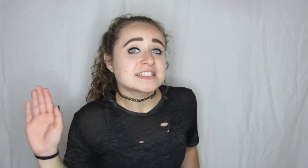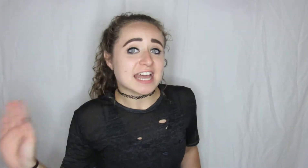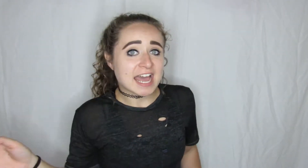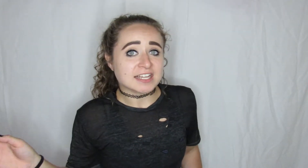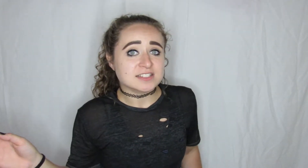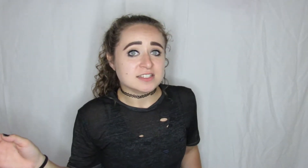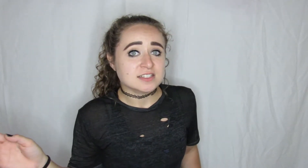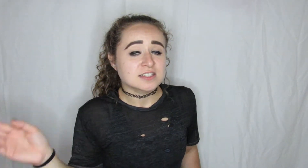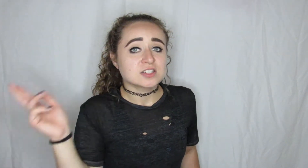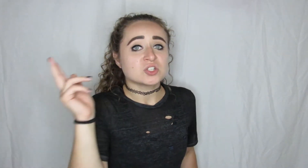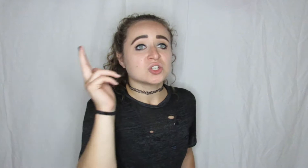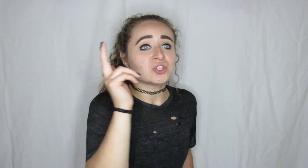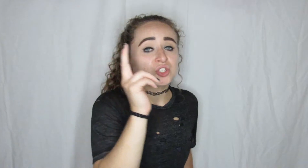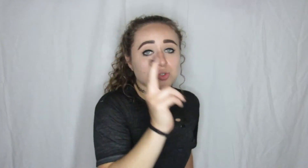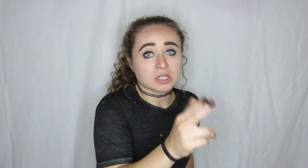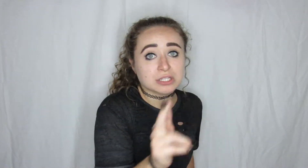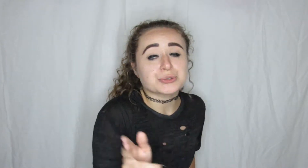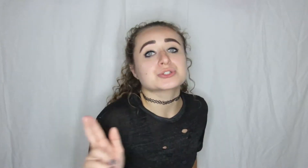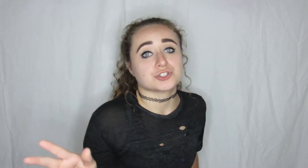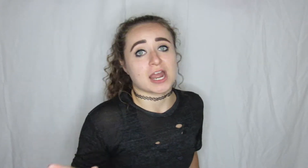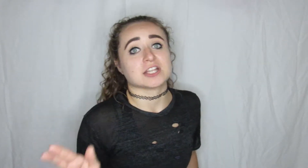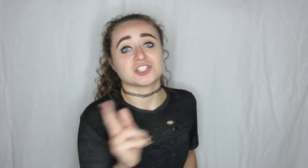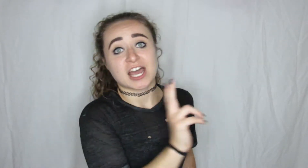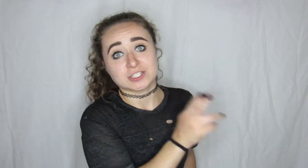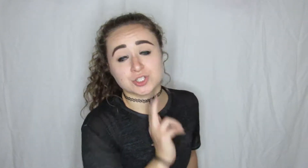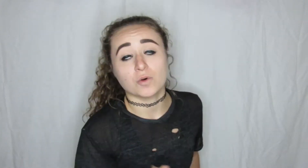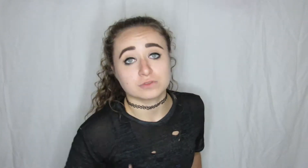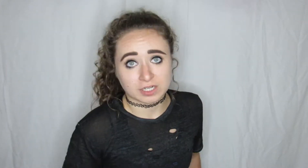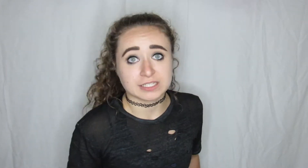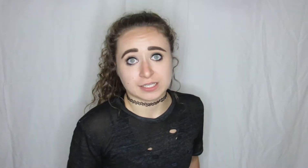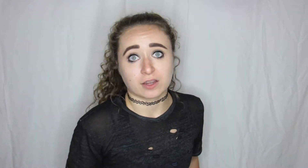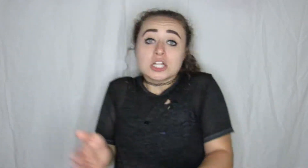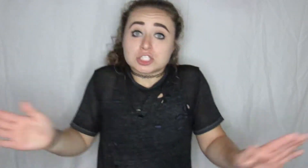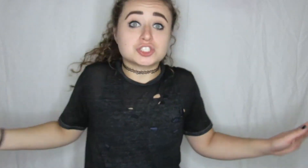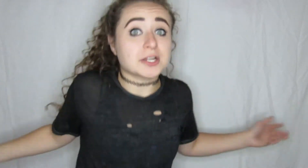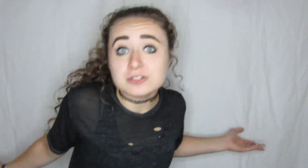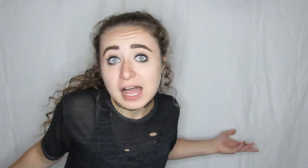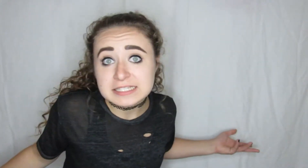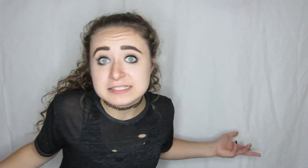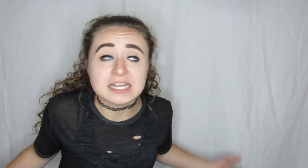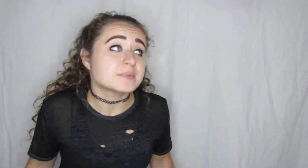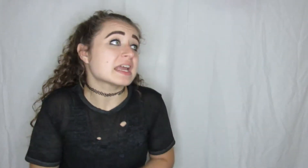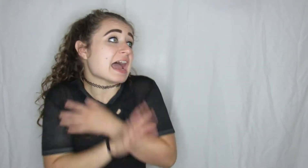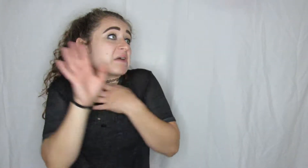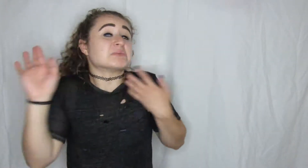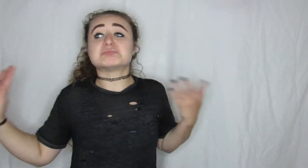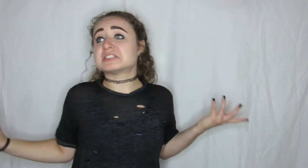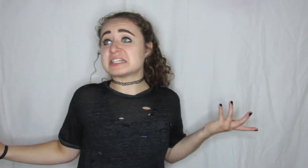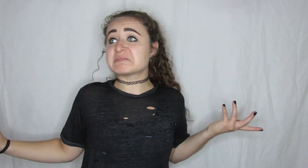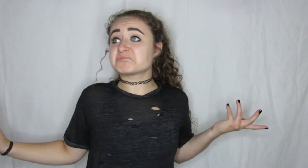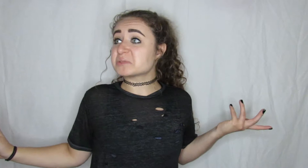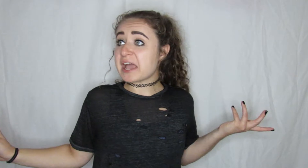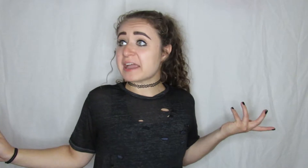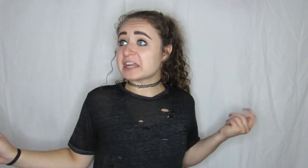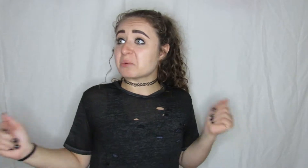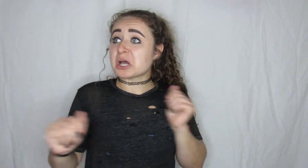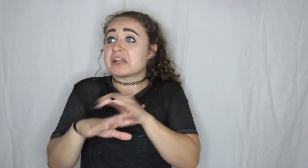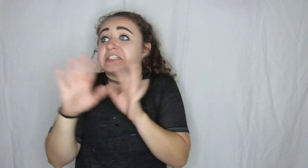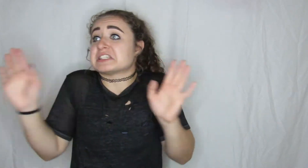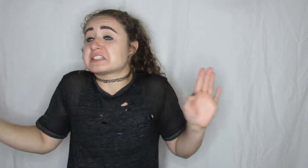friend's ex you are literal trash I don't fucking care it's a general ass statement I didn't tag anyone I didn't